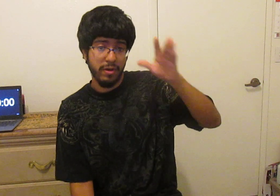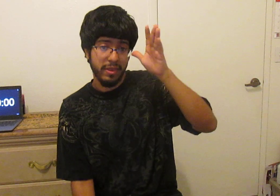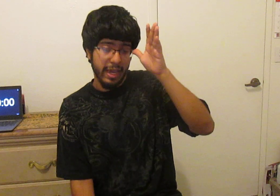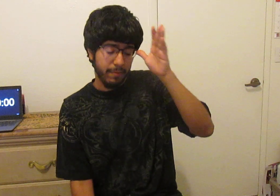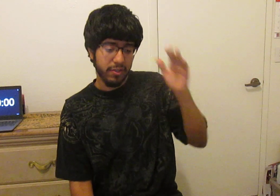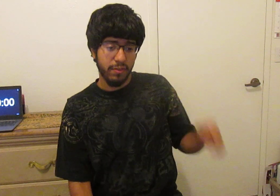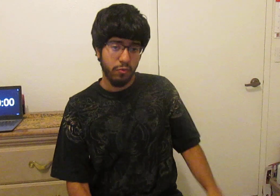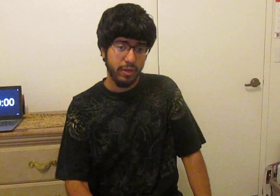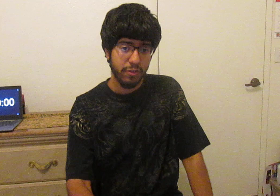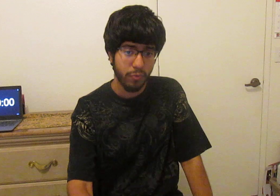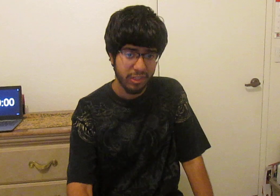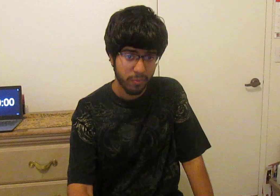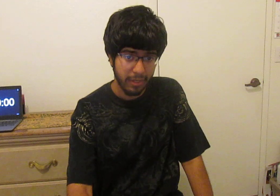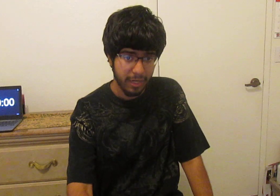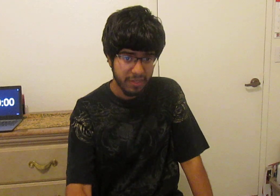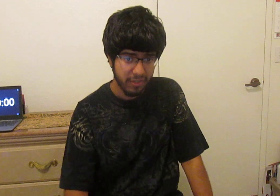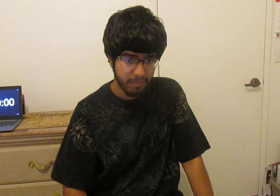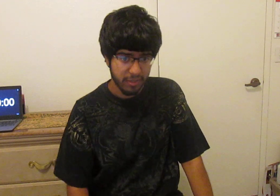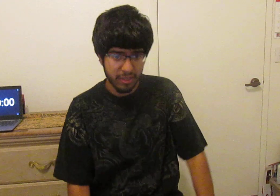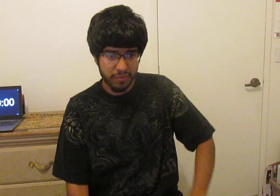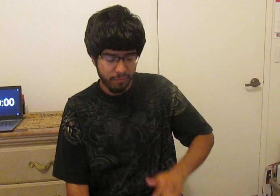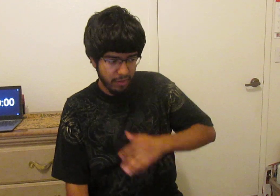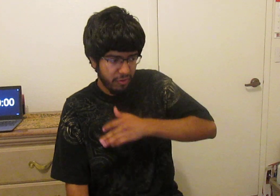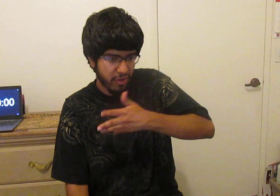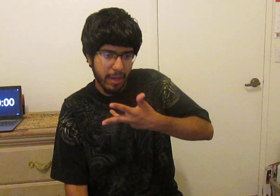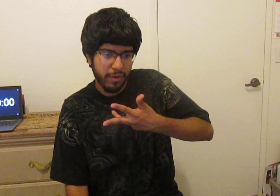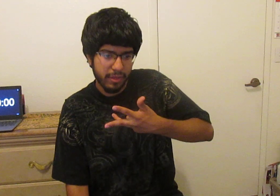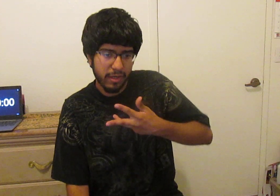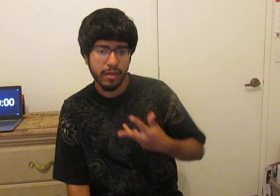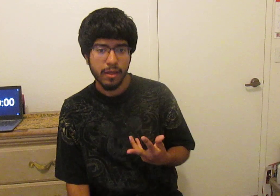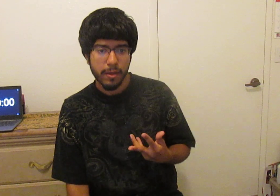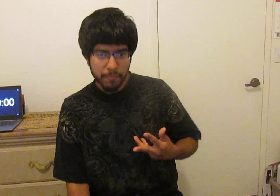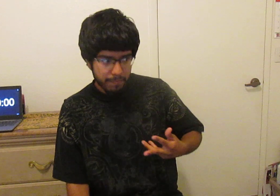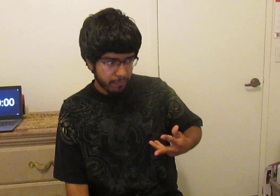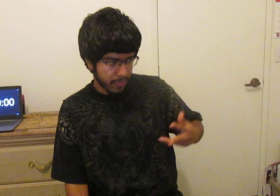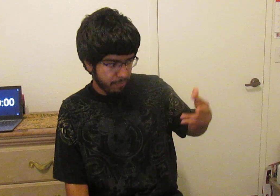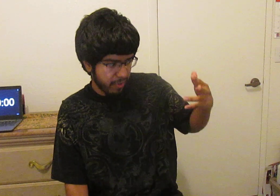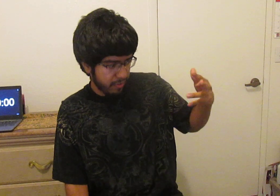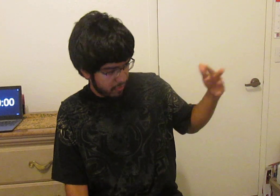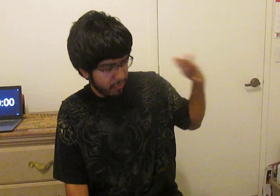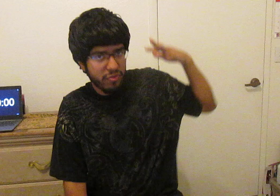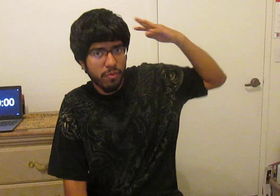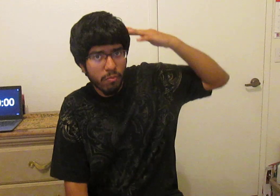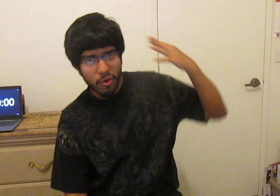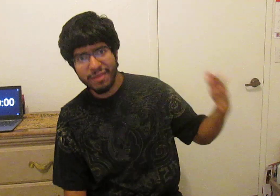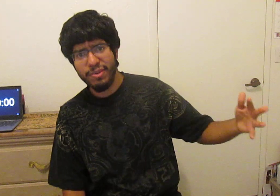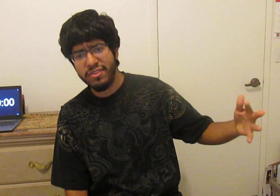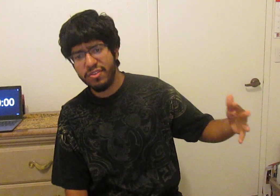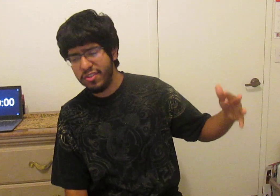the animes of the 2020 spring anime season because I pretty much saw everything but due to Molly beats just